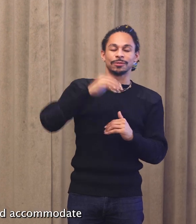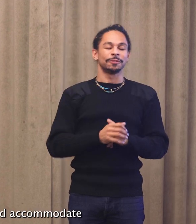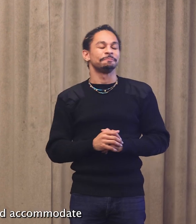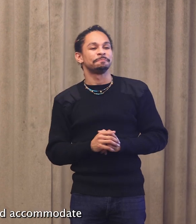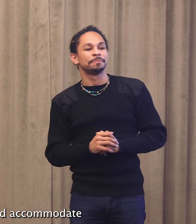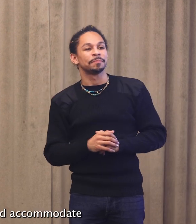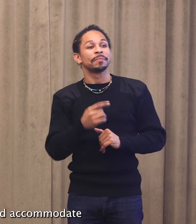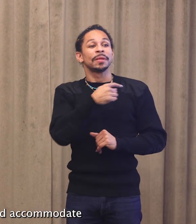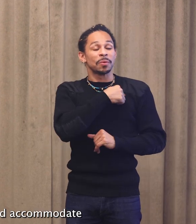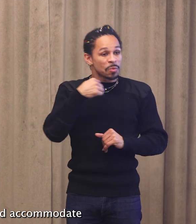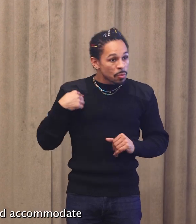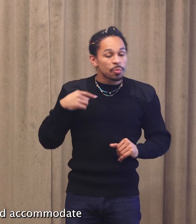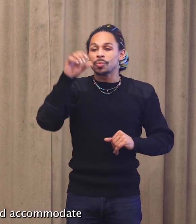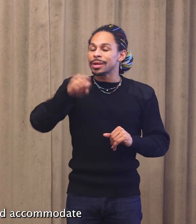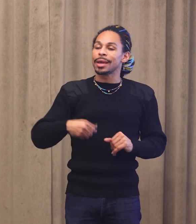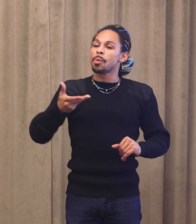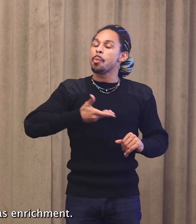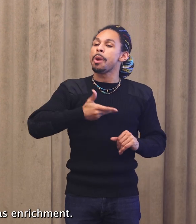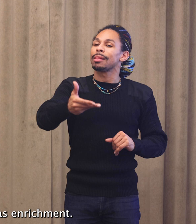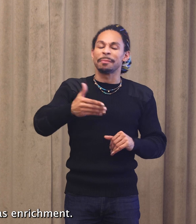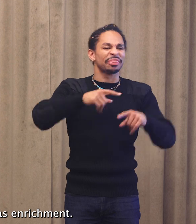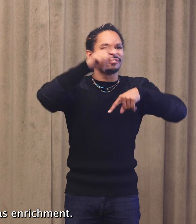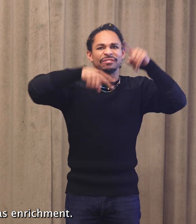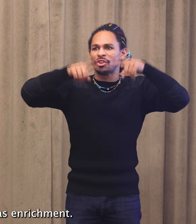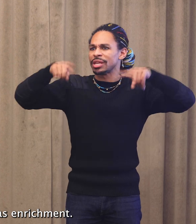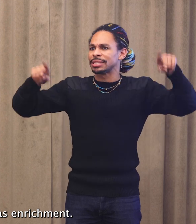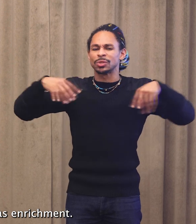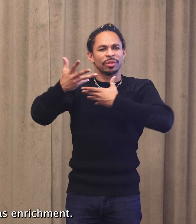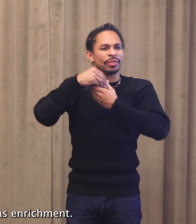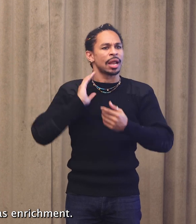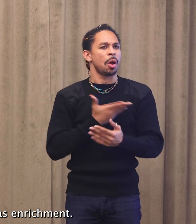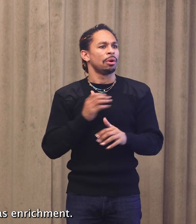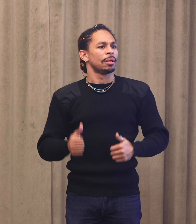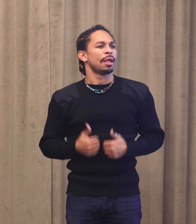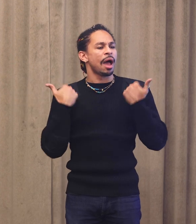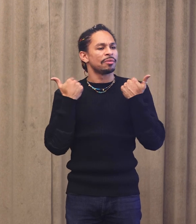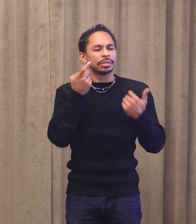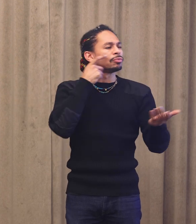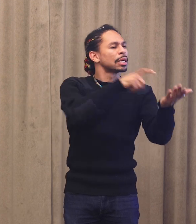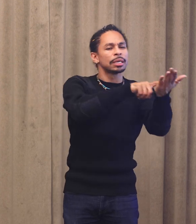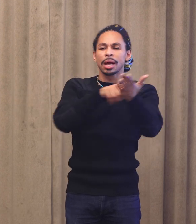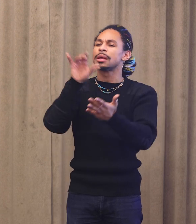we can welcome and accommodate others' variances as enrichments.